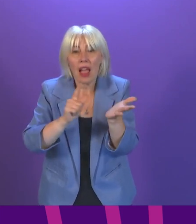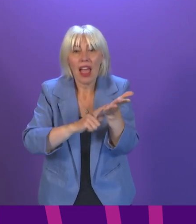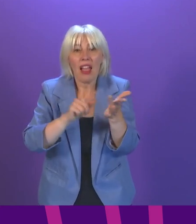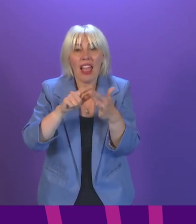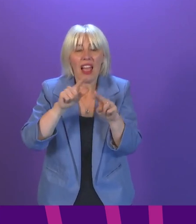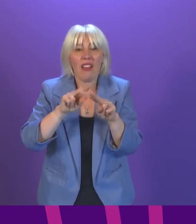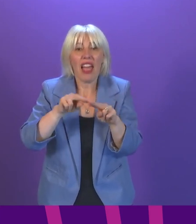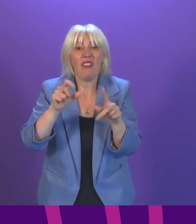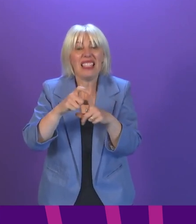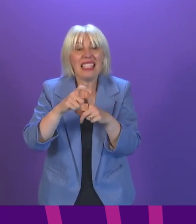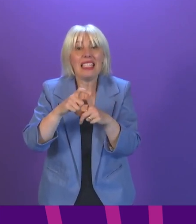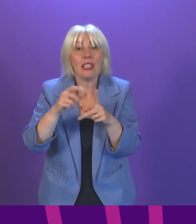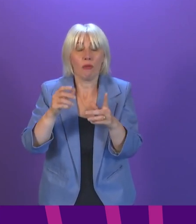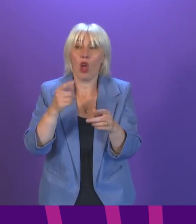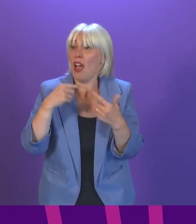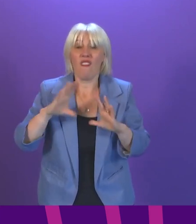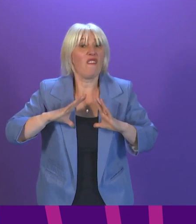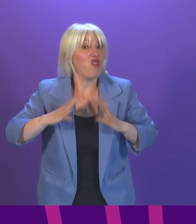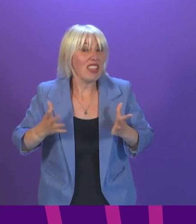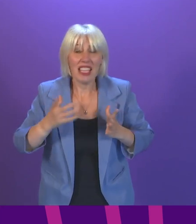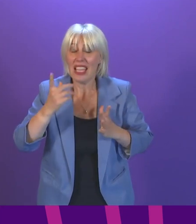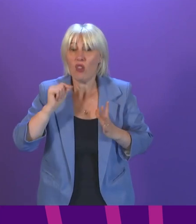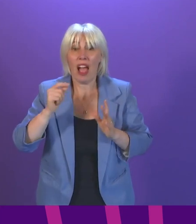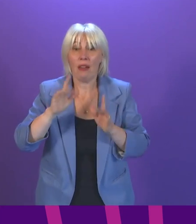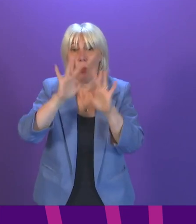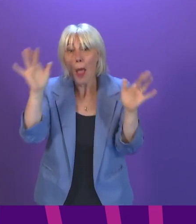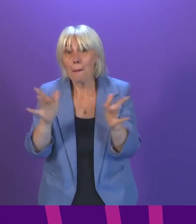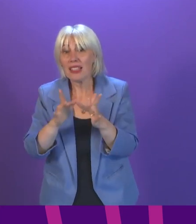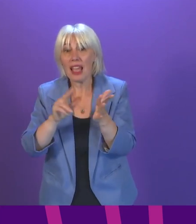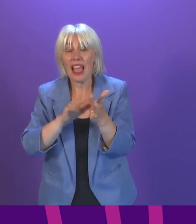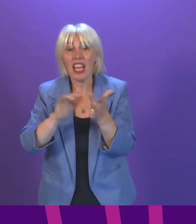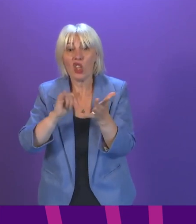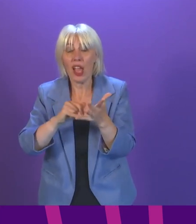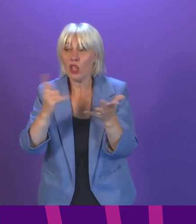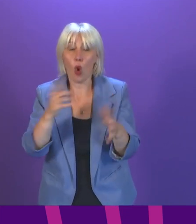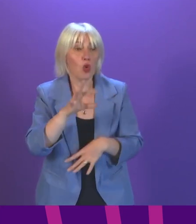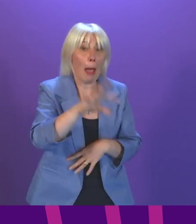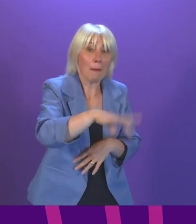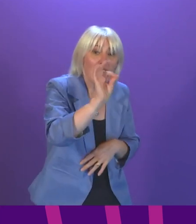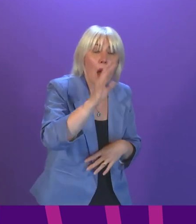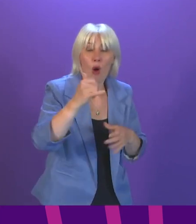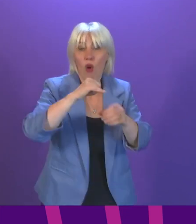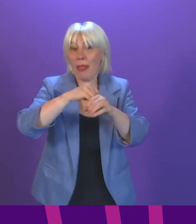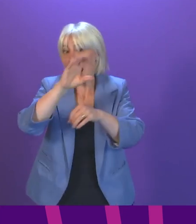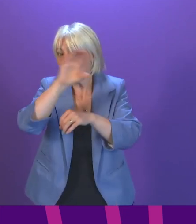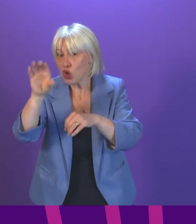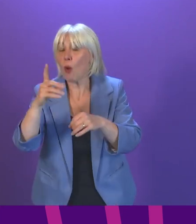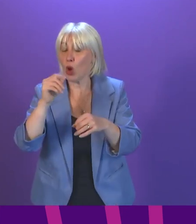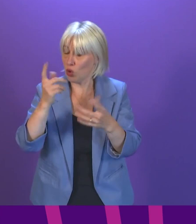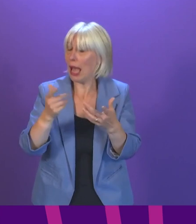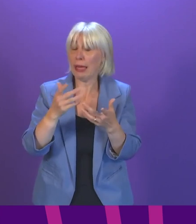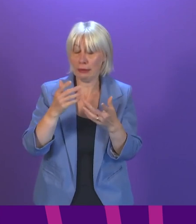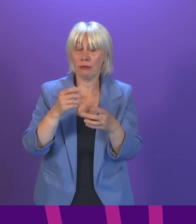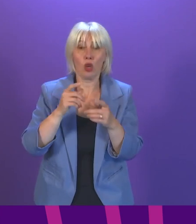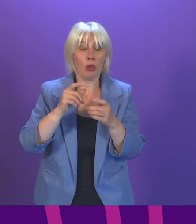devices. You can order these free through the NHS Informed website or collect them from a local test site or pharmacy. The point of regular